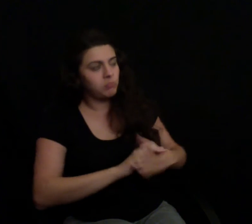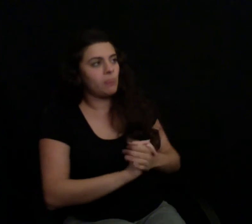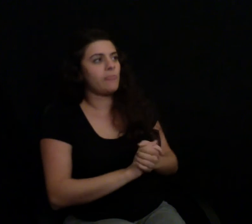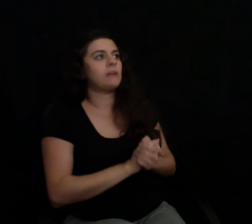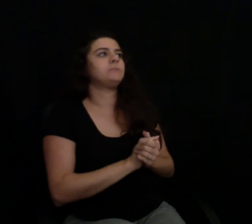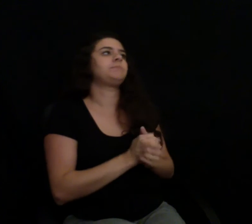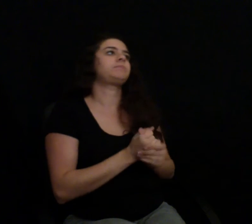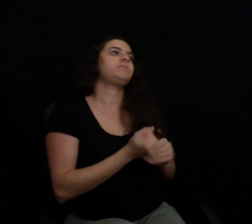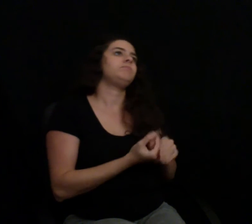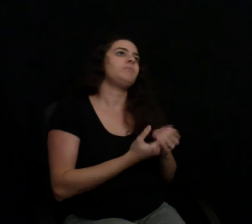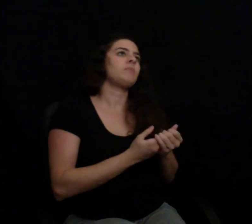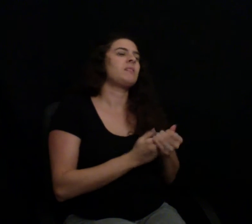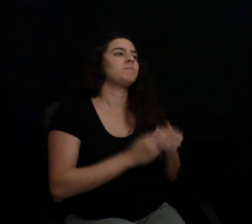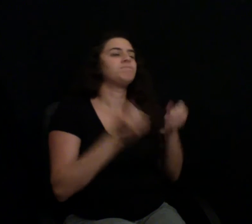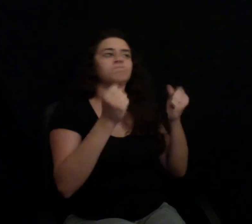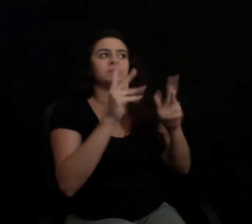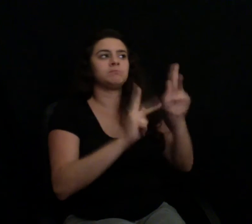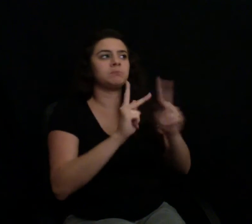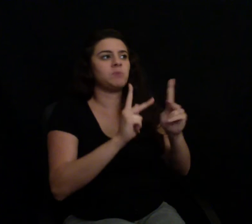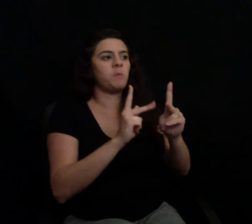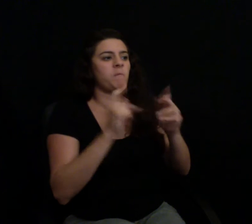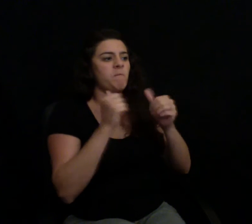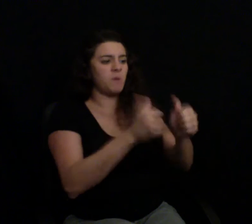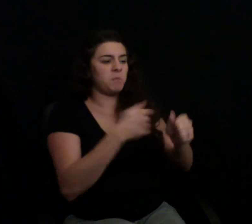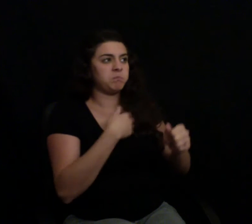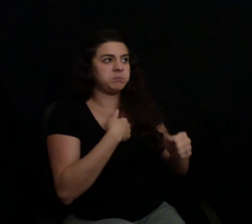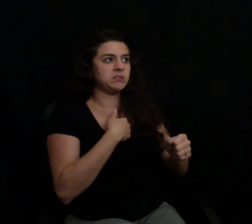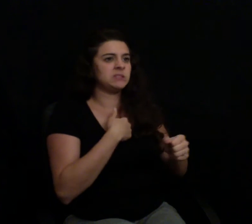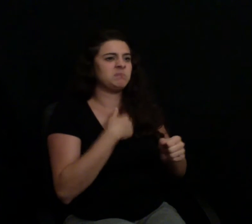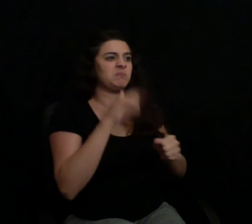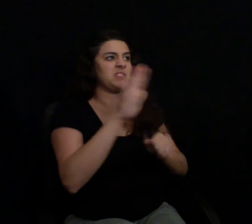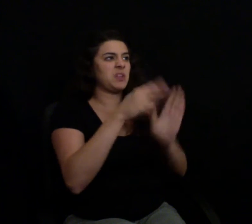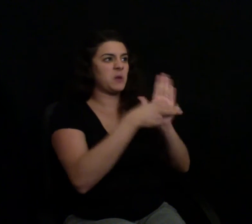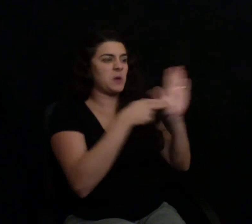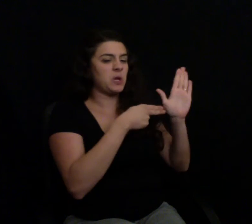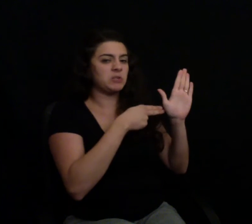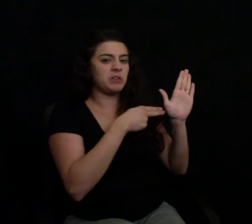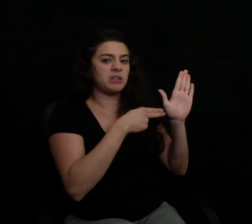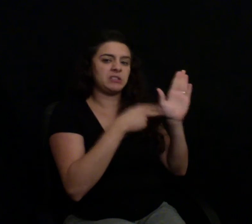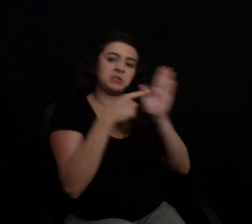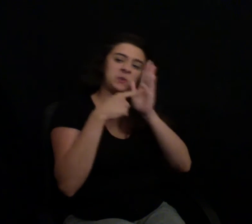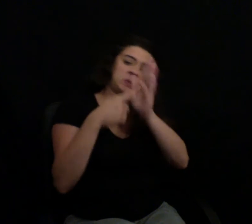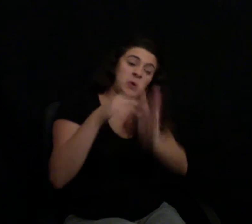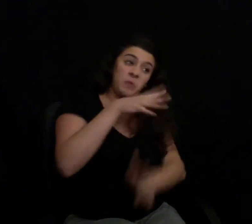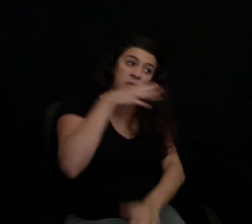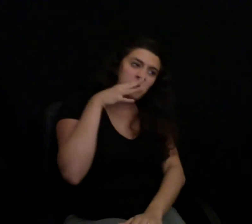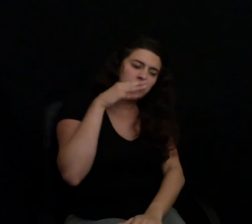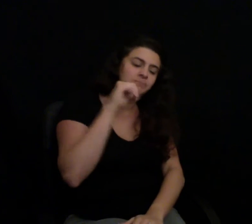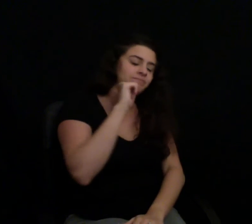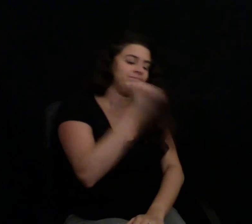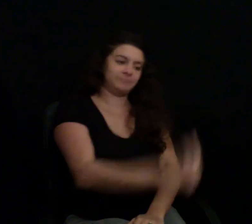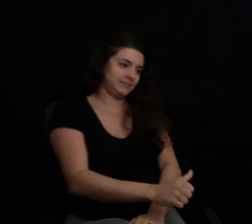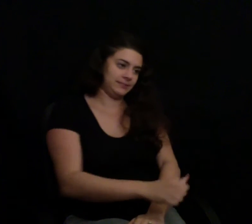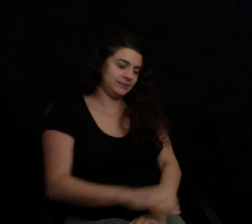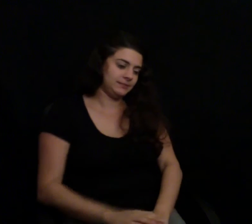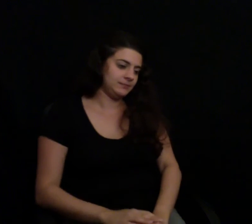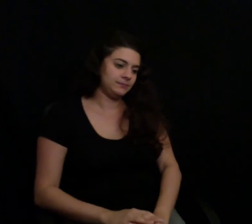time, and it's going to put you directly, or the very likely scenario of you losing everything you've got, everything you've worked for? I mean, this